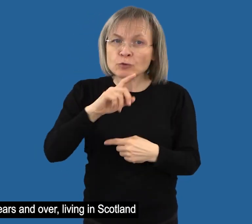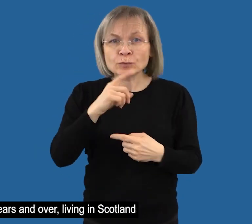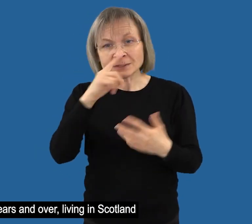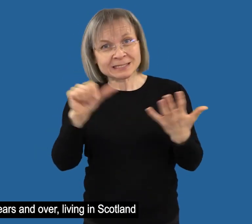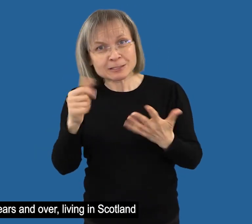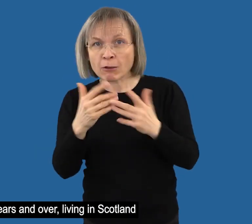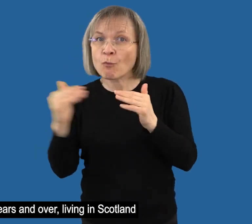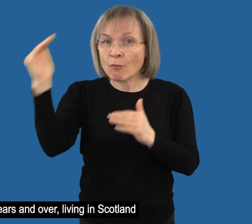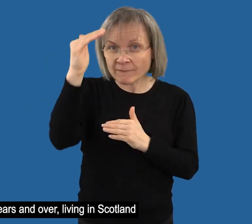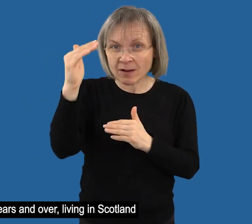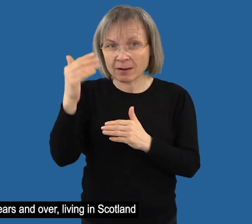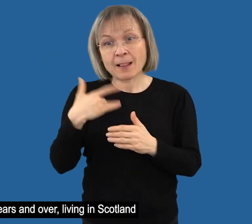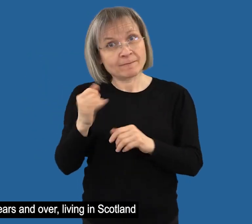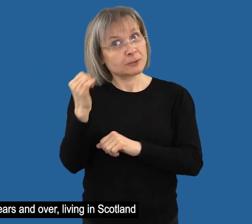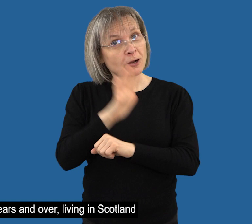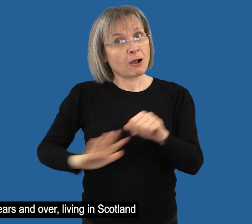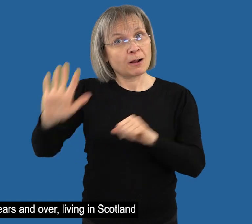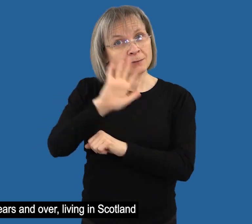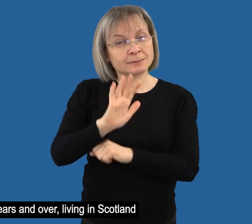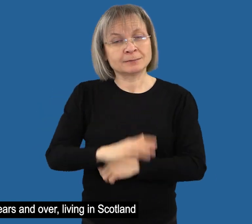16 years and over, living in Scotland